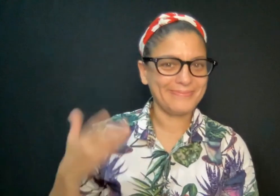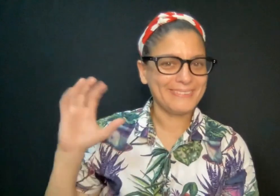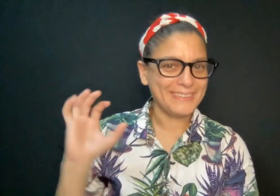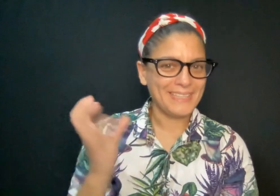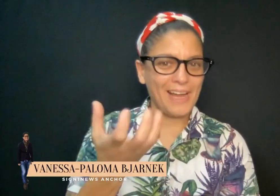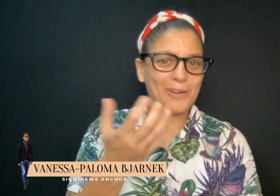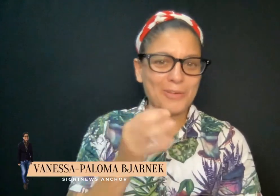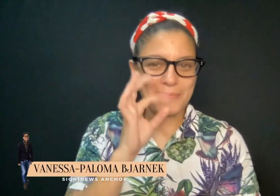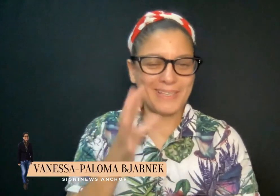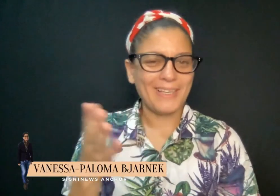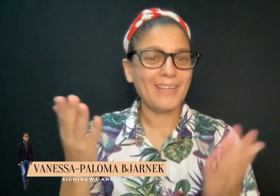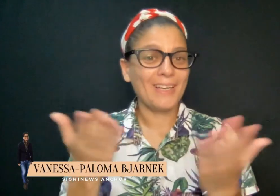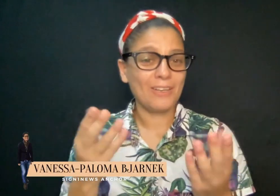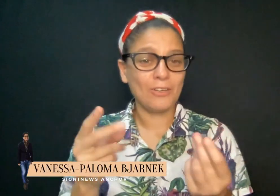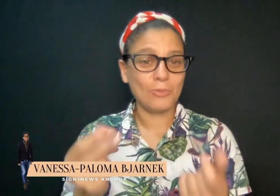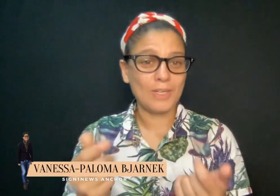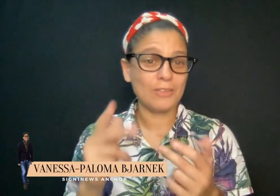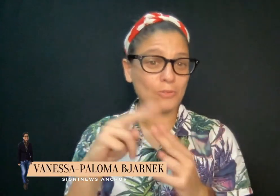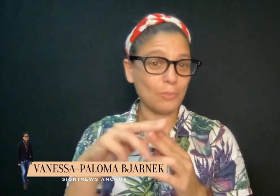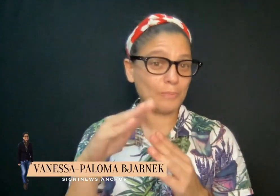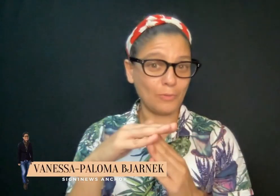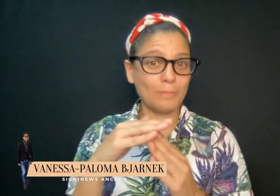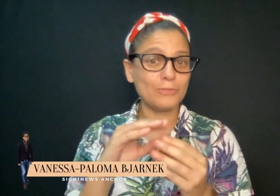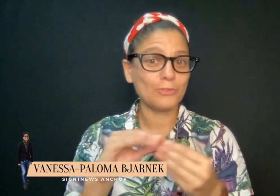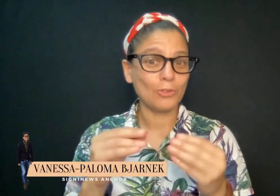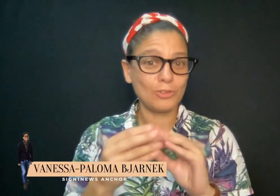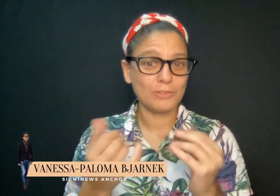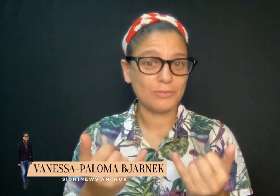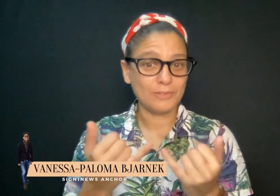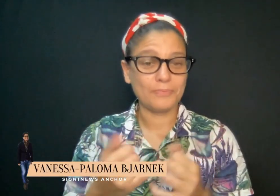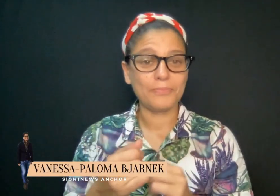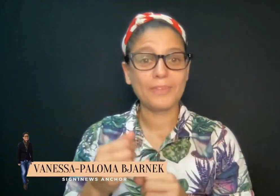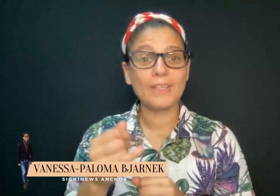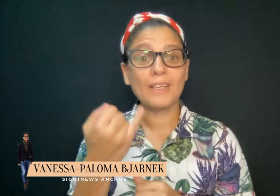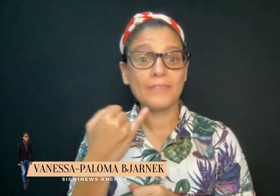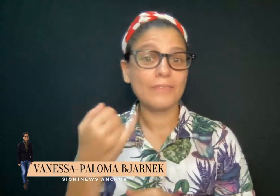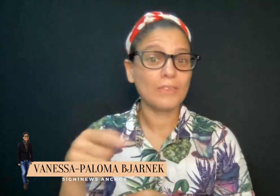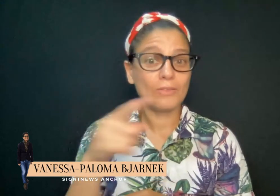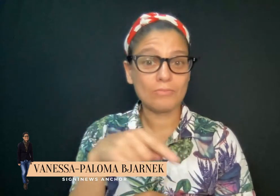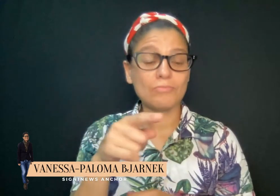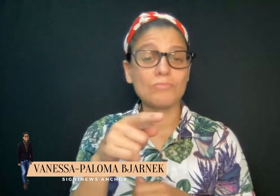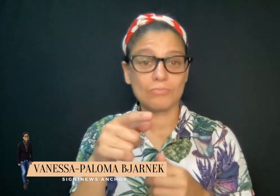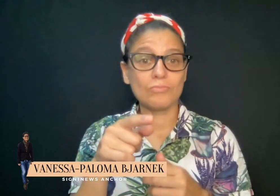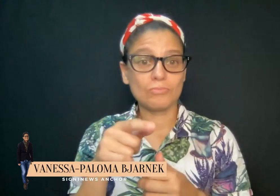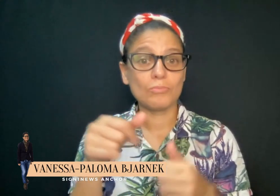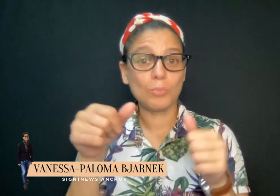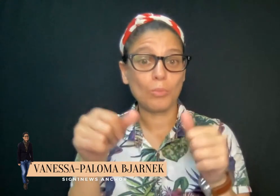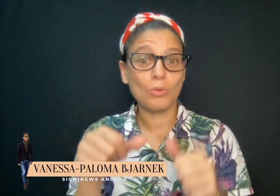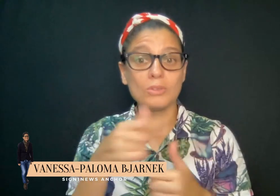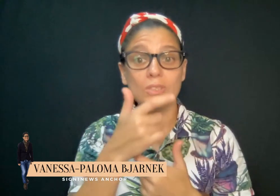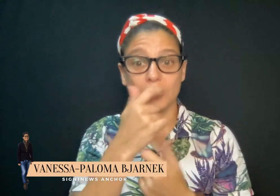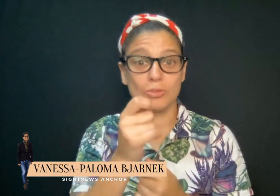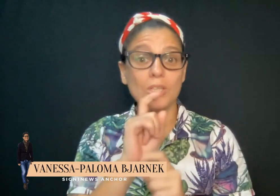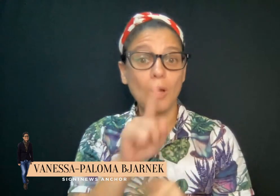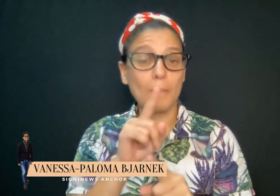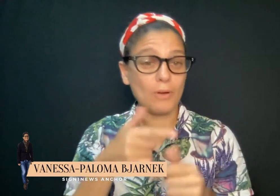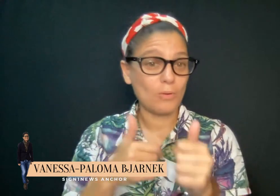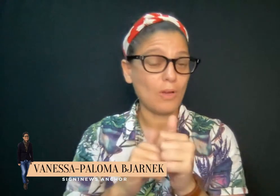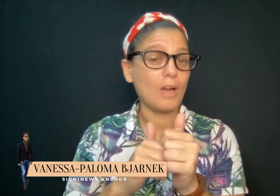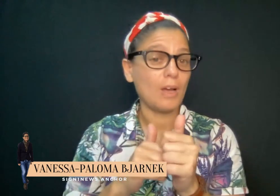Hello, everyone. I'm Sign1News anchor Vanessa Paloma-Bajernik. Here's a quick look at the top trending stories making headlines today. If you post